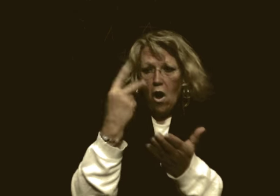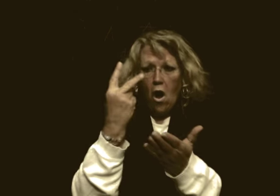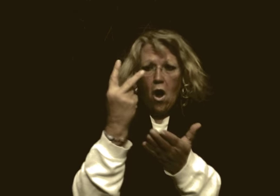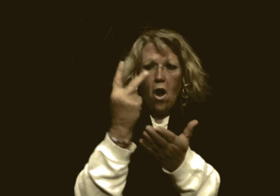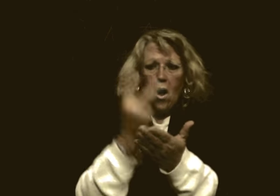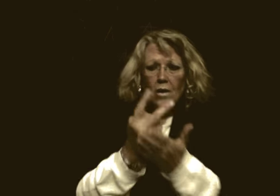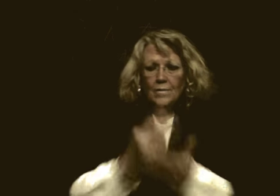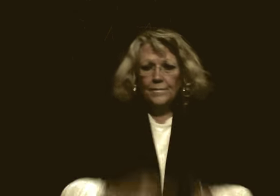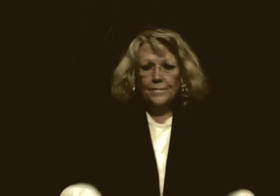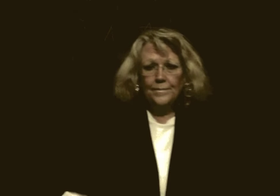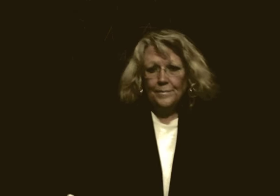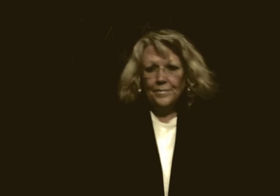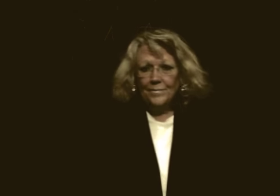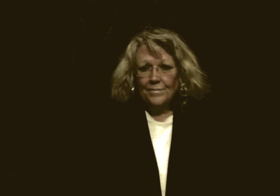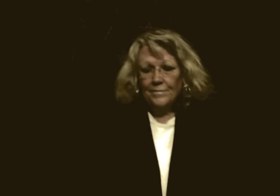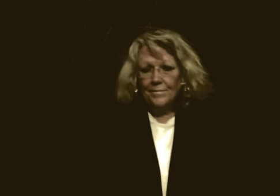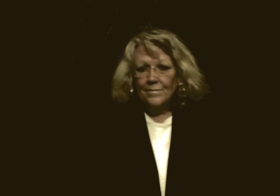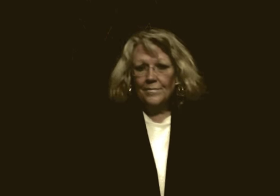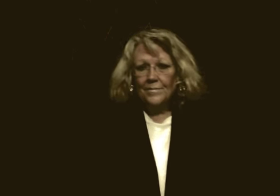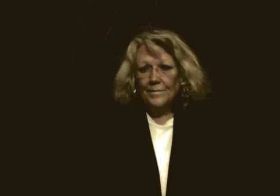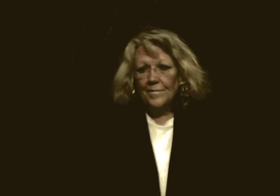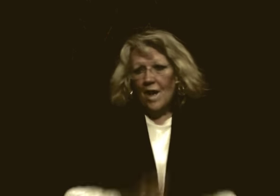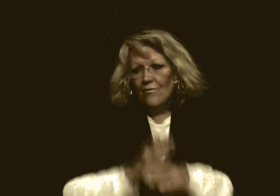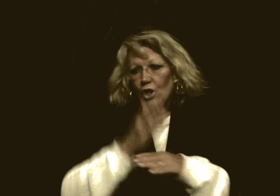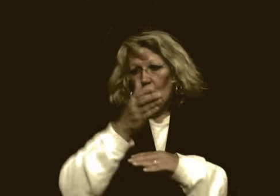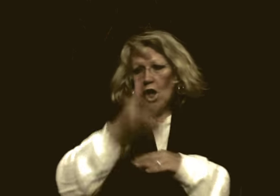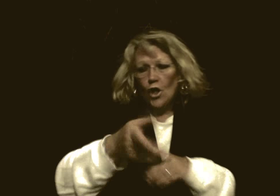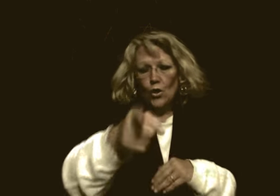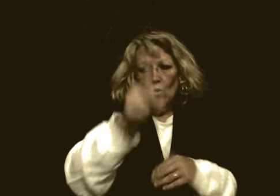What for you?